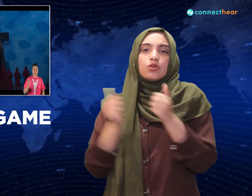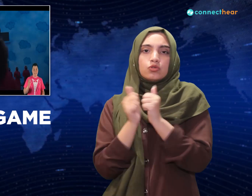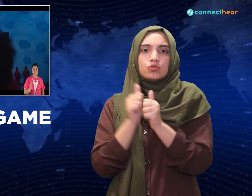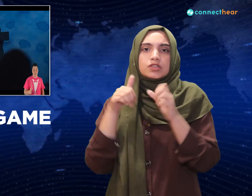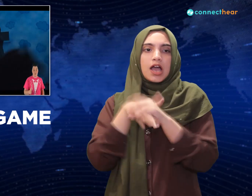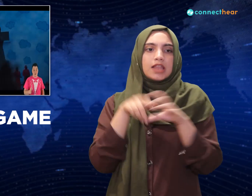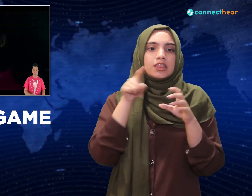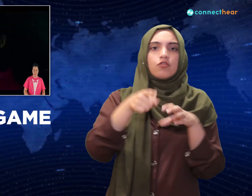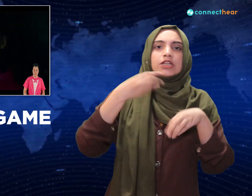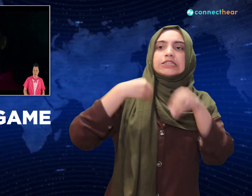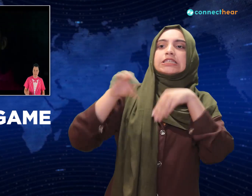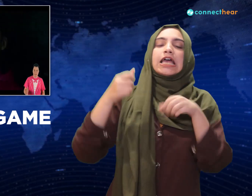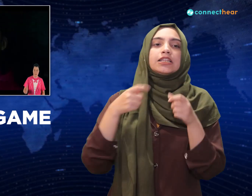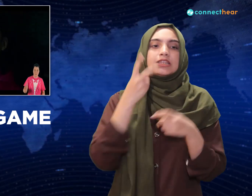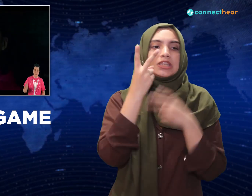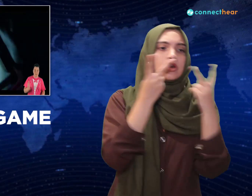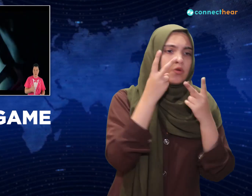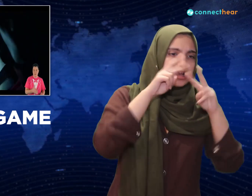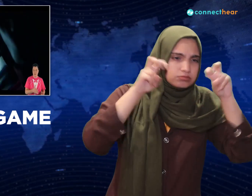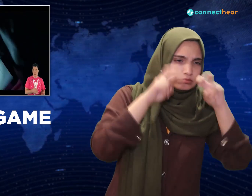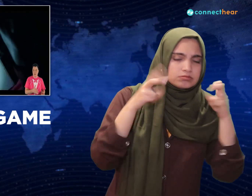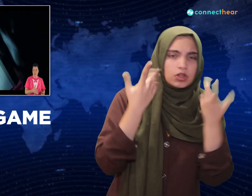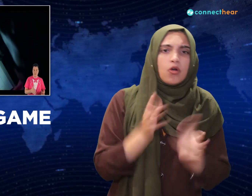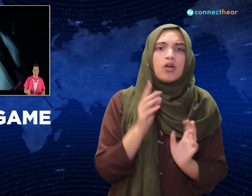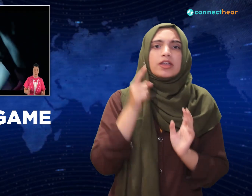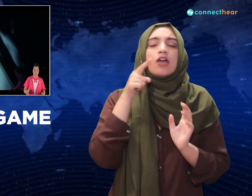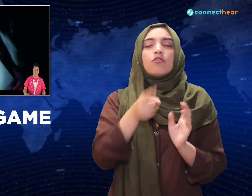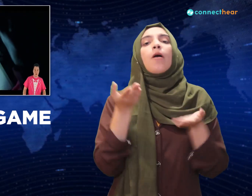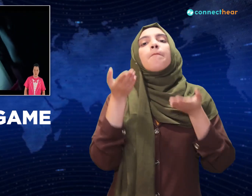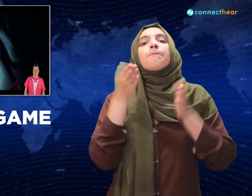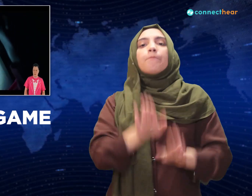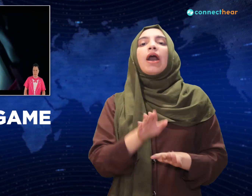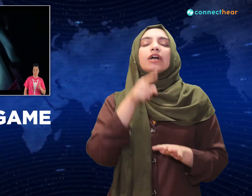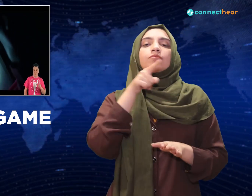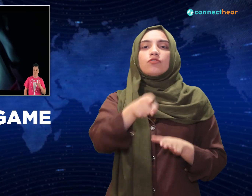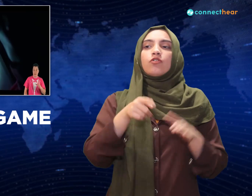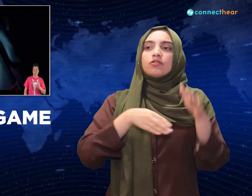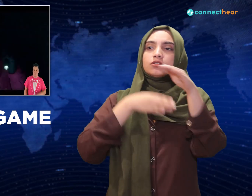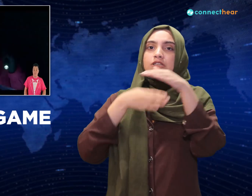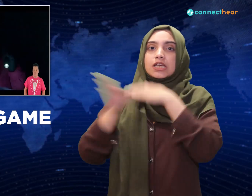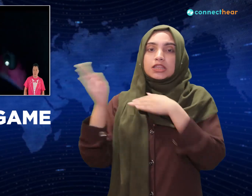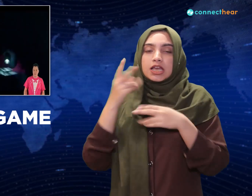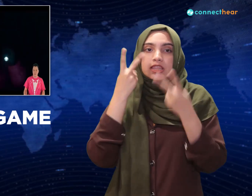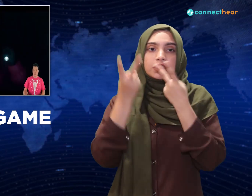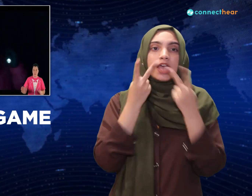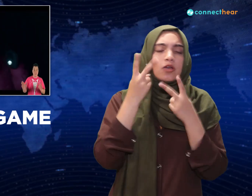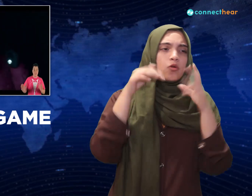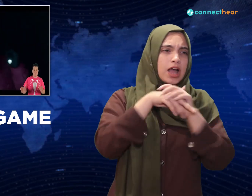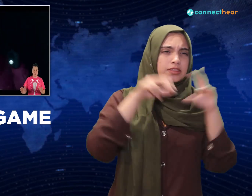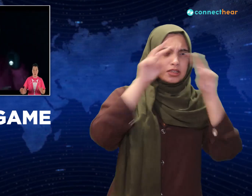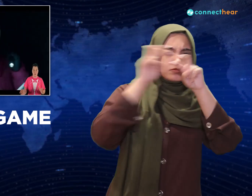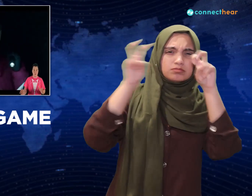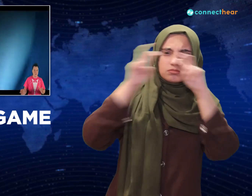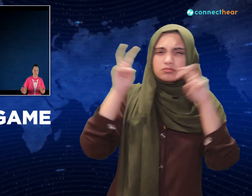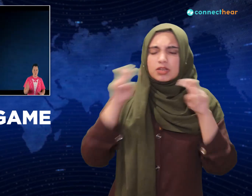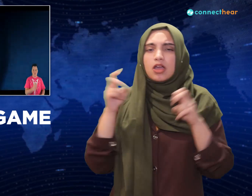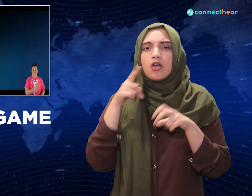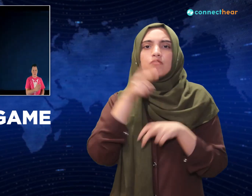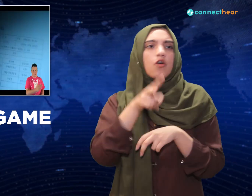executed. So the detective is searching the records for his brother but can't find him, because turns out his brother was from a previous